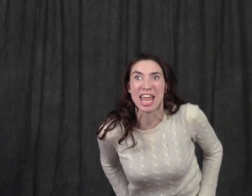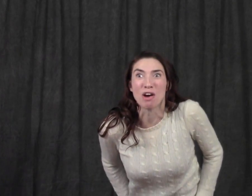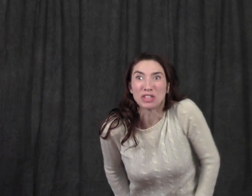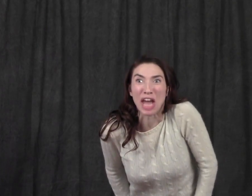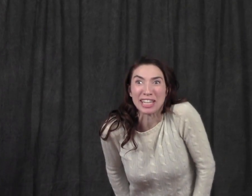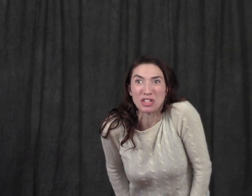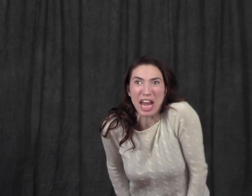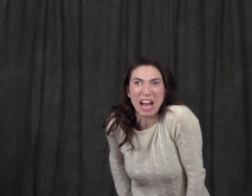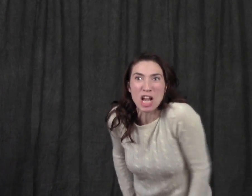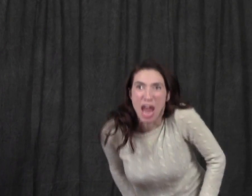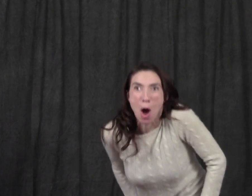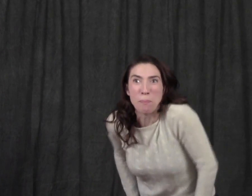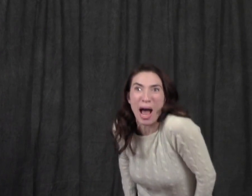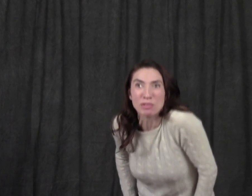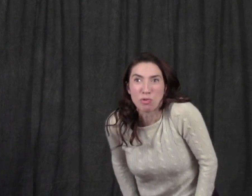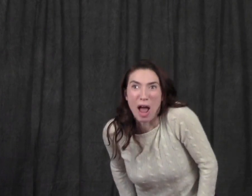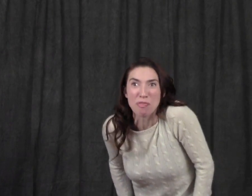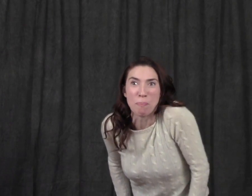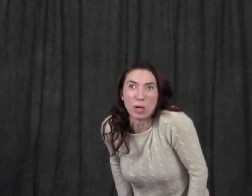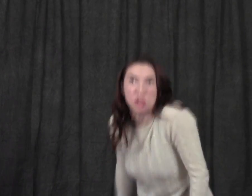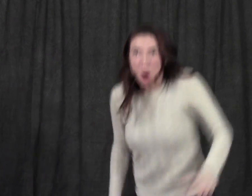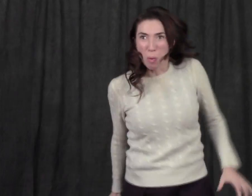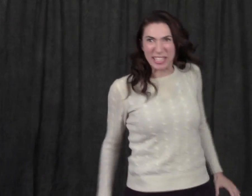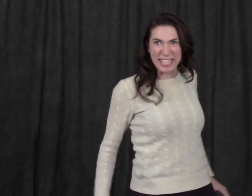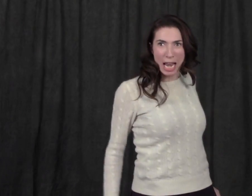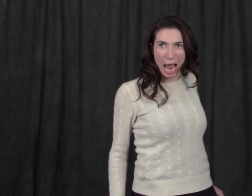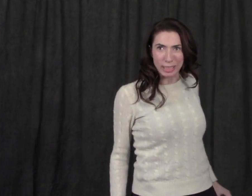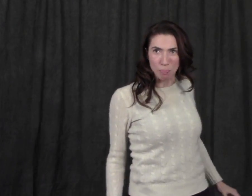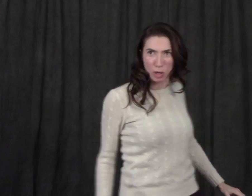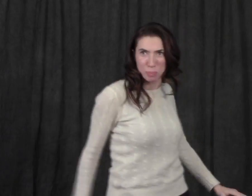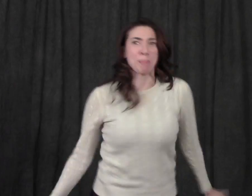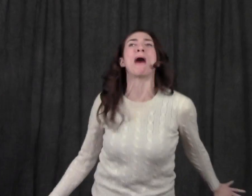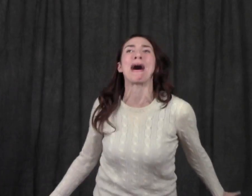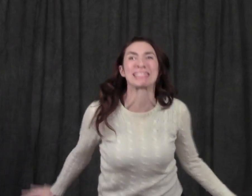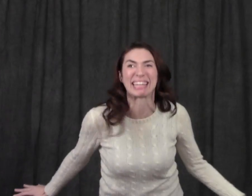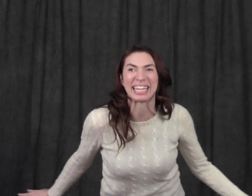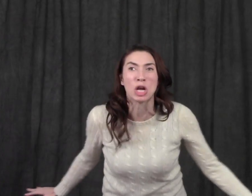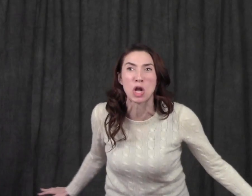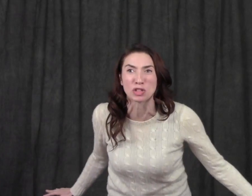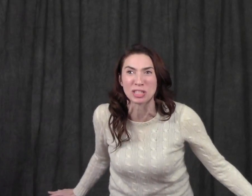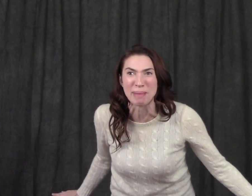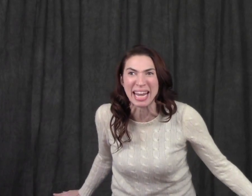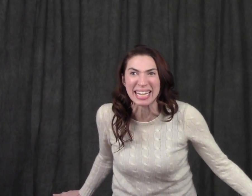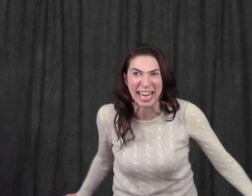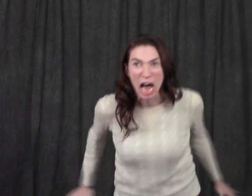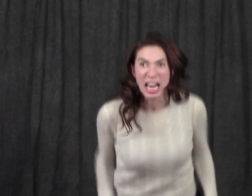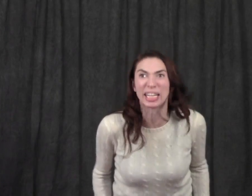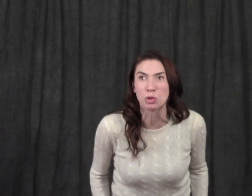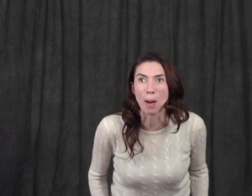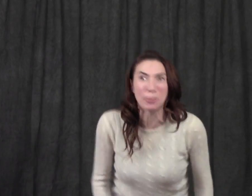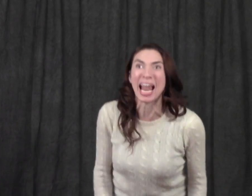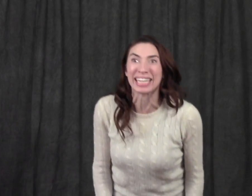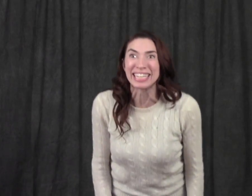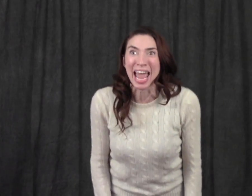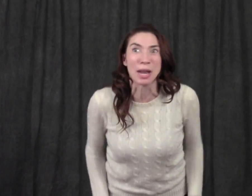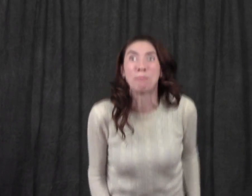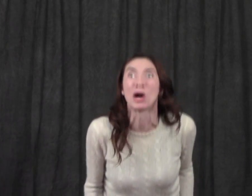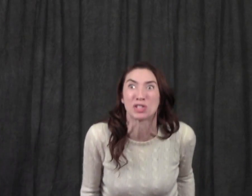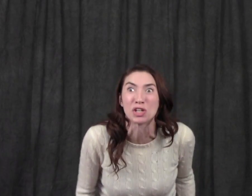little jig jig, a little bounce around the bush, wouldn't you like to push me? Because Leo looks to me dear, like you've got plenty there to push.